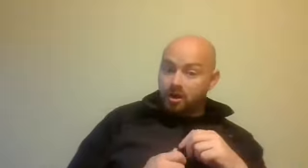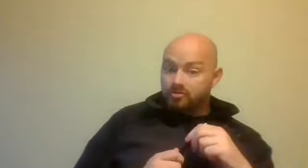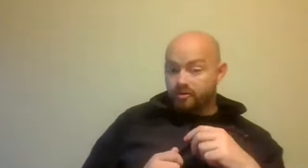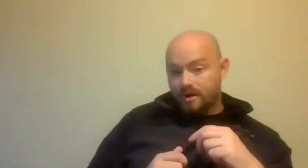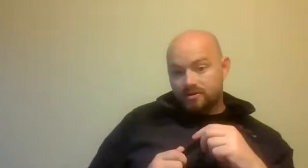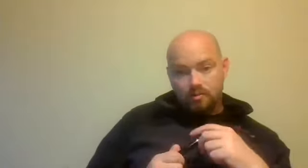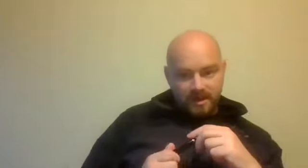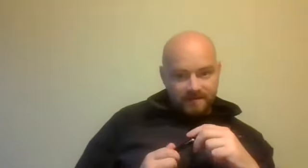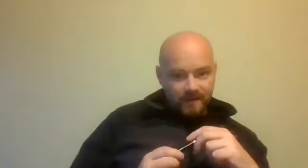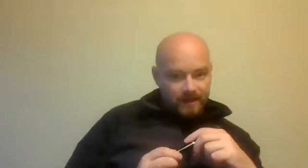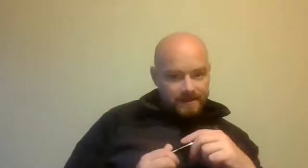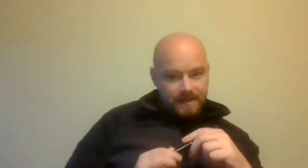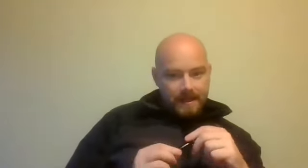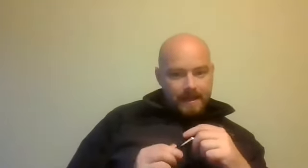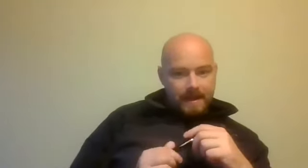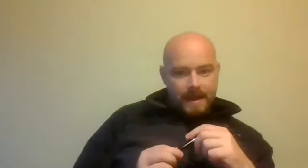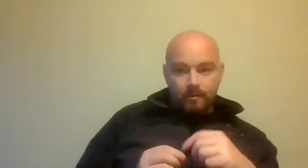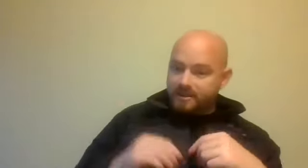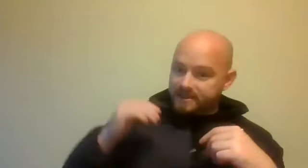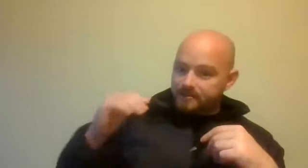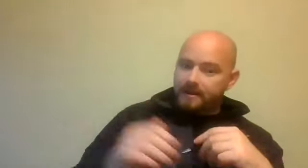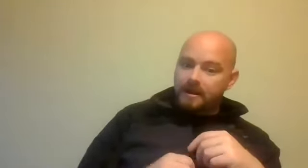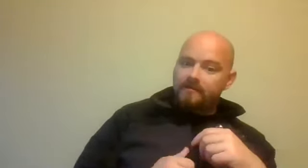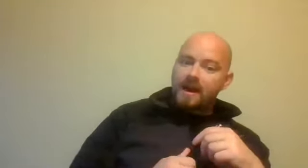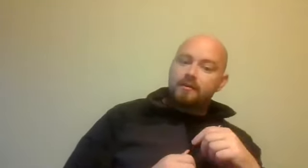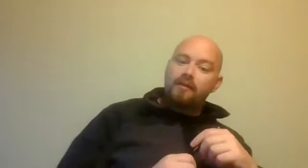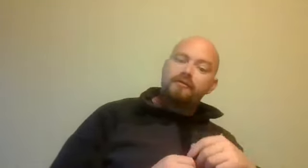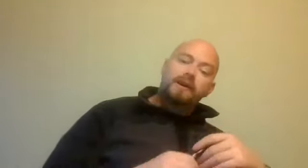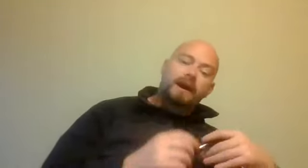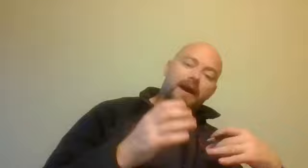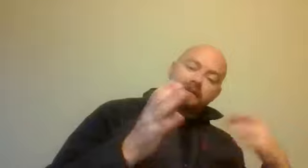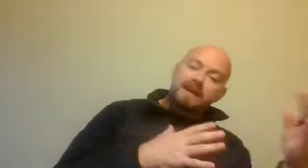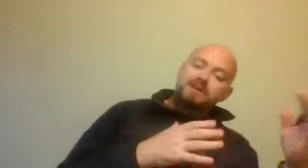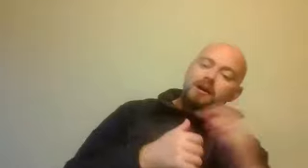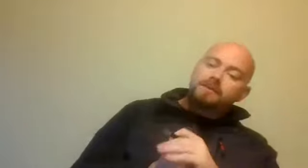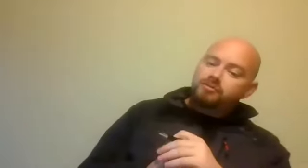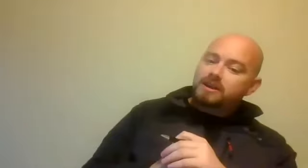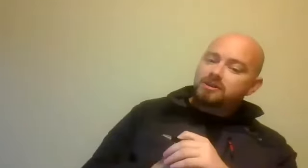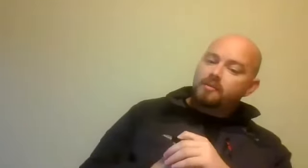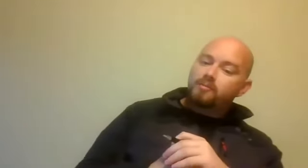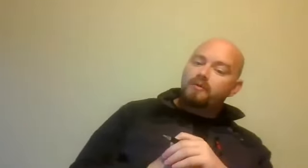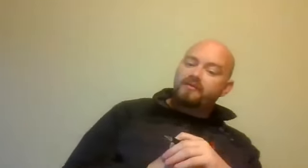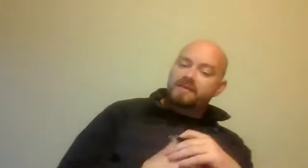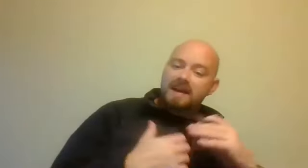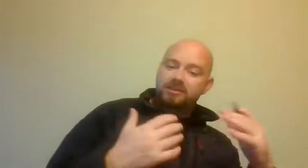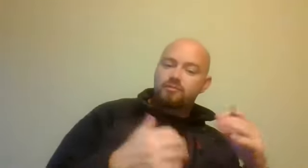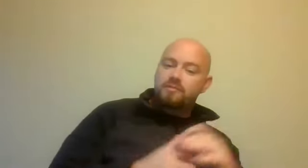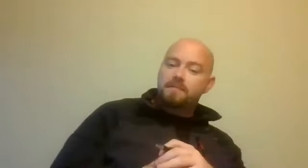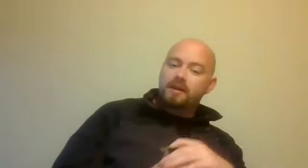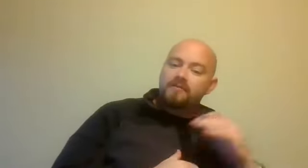-through, talk-through SOPs for clients, which they seem to be getting a lot of value of. The day job and the training job is one of a fantastic group of people on